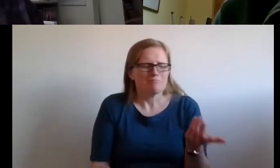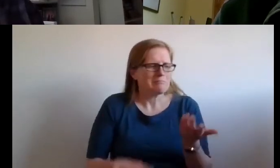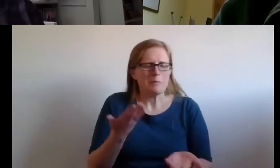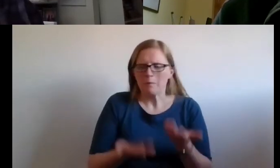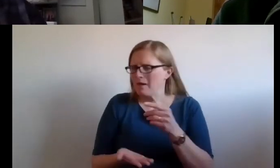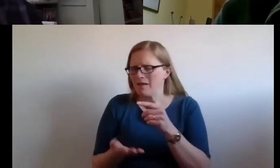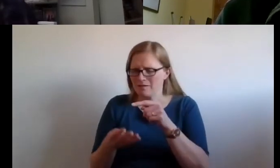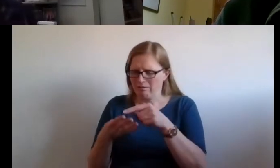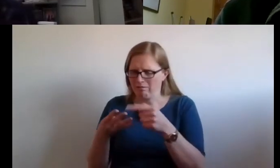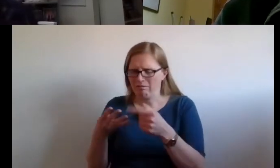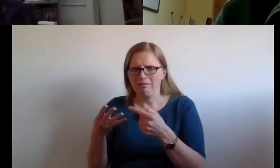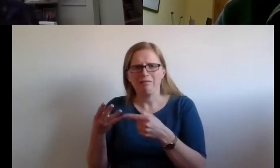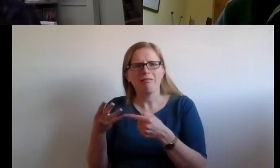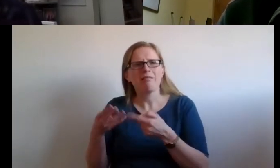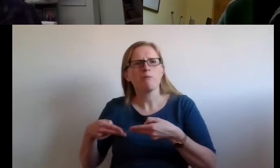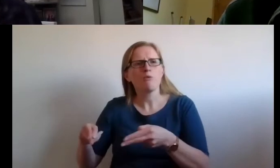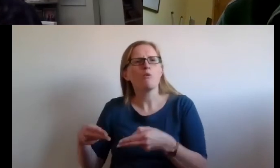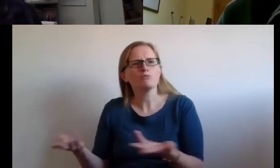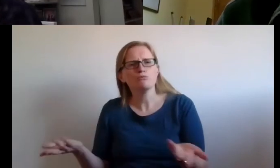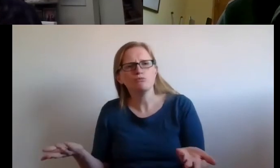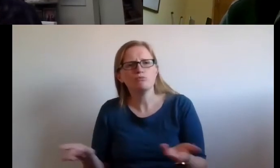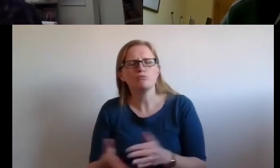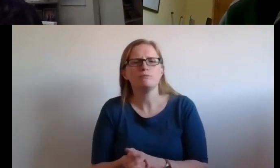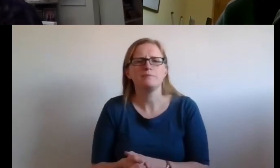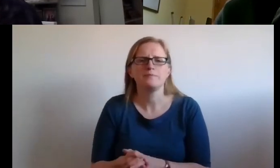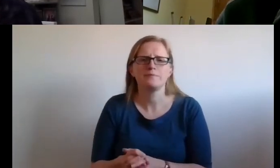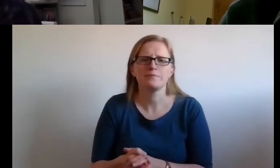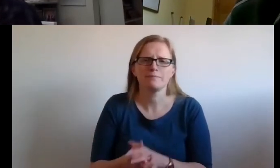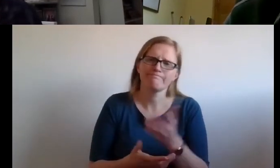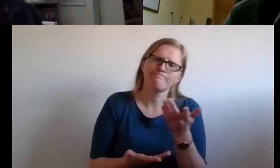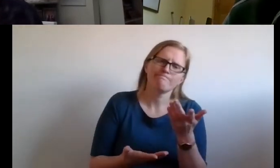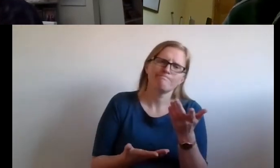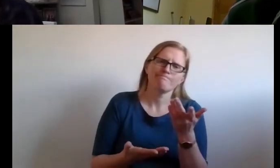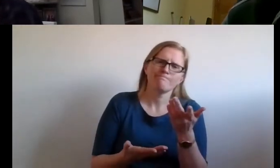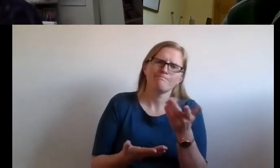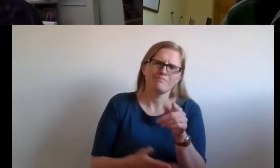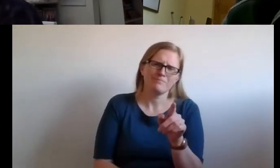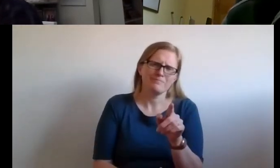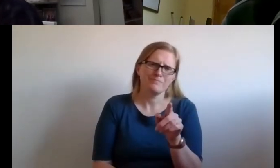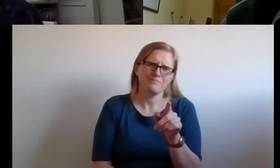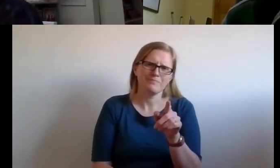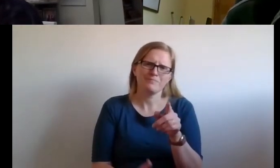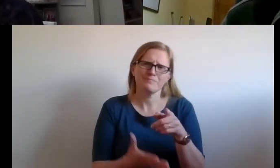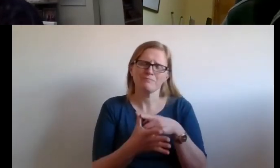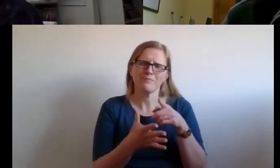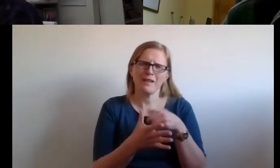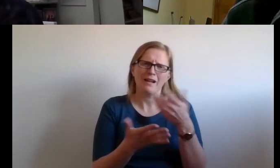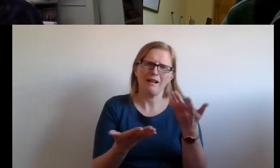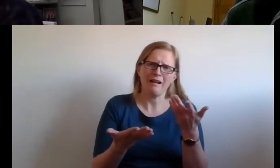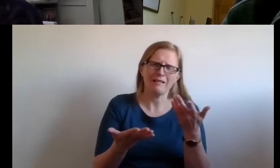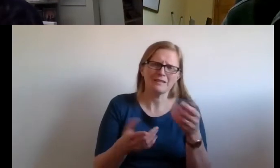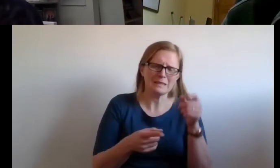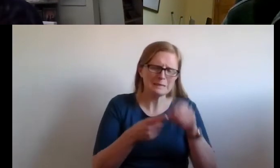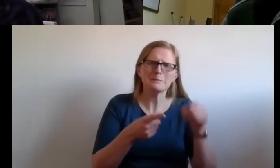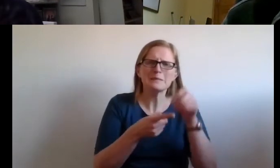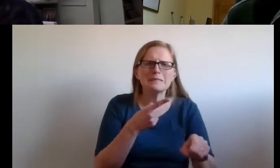a number of other other approaches? So would you would you be able to reflect a little bit on that the specifics that you